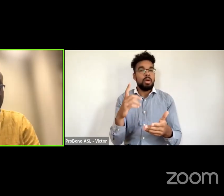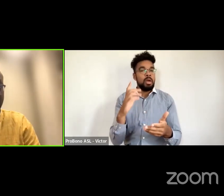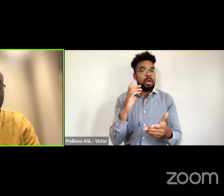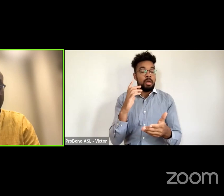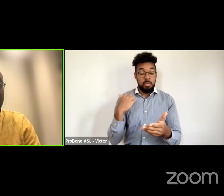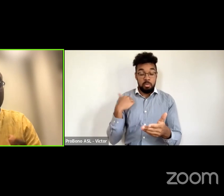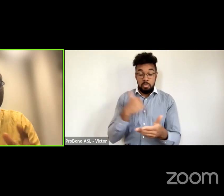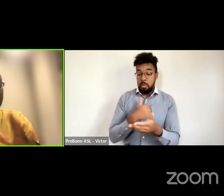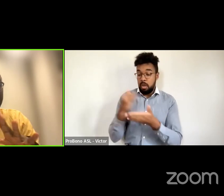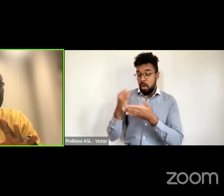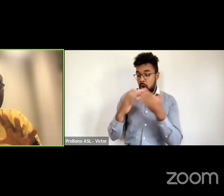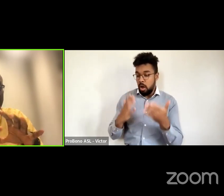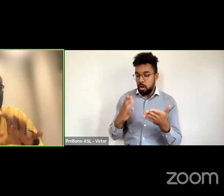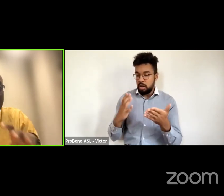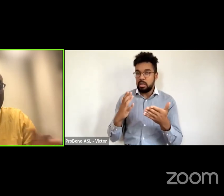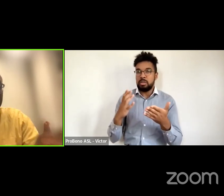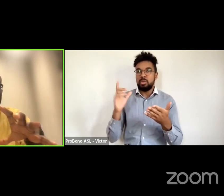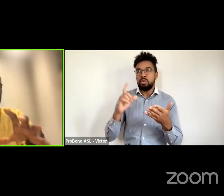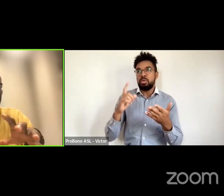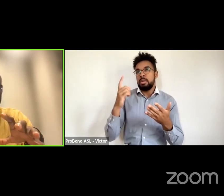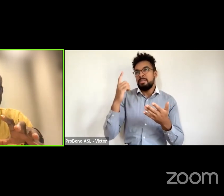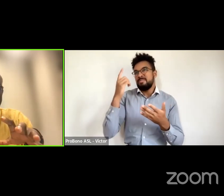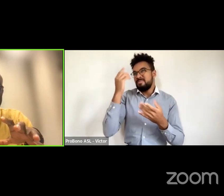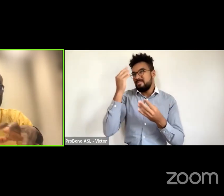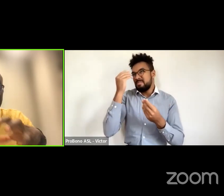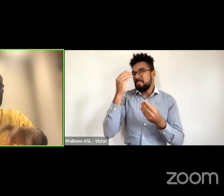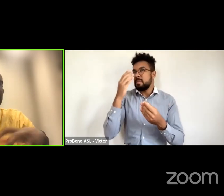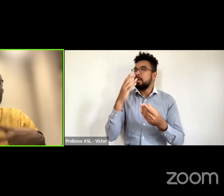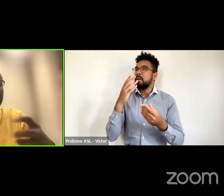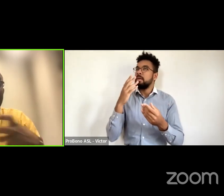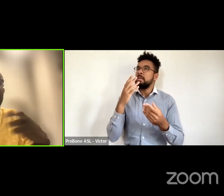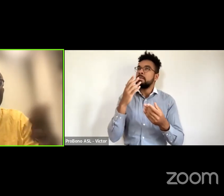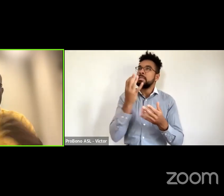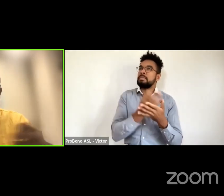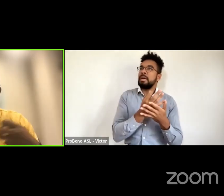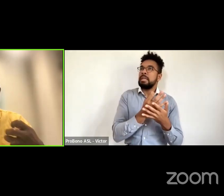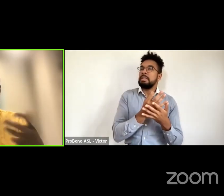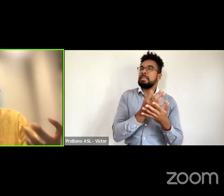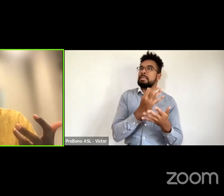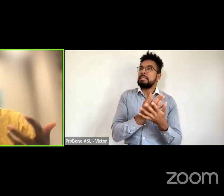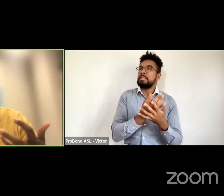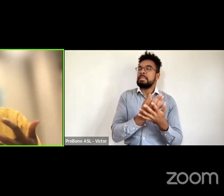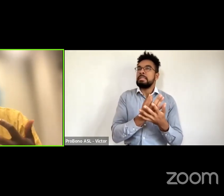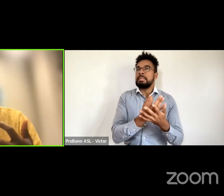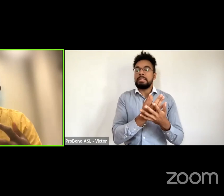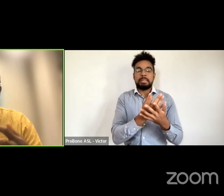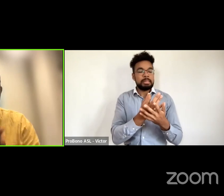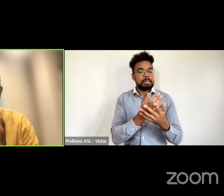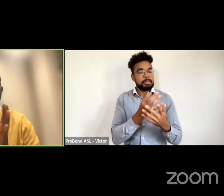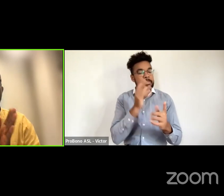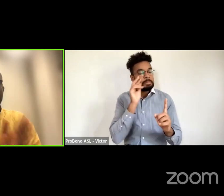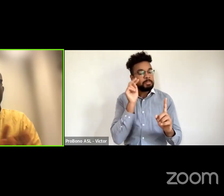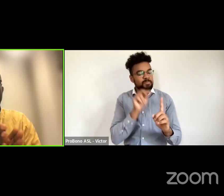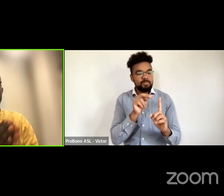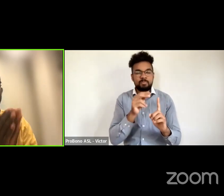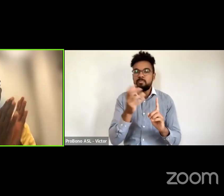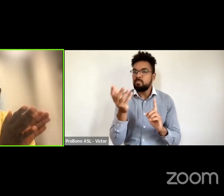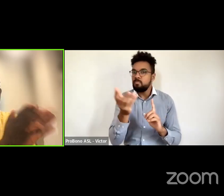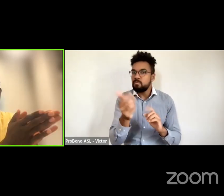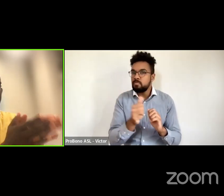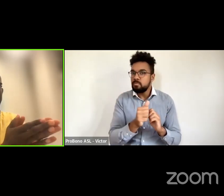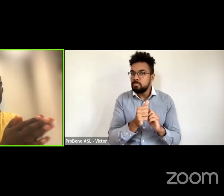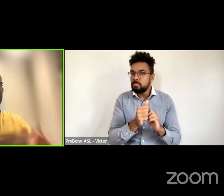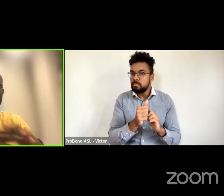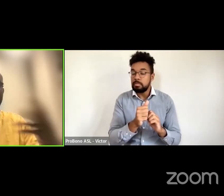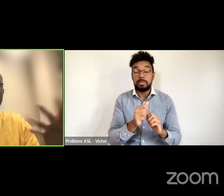having having all of these understanding these these complexities because it's complex right it's not the reality